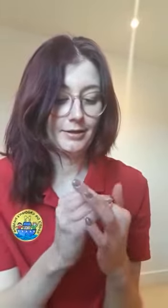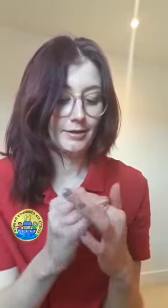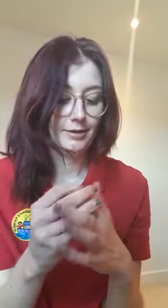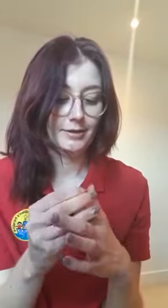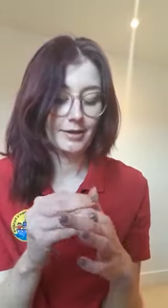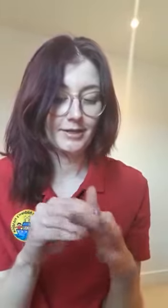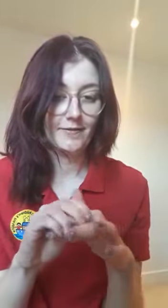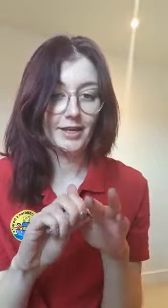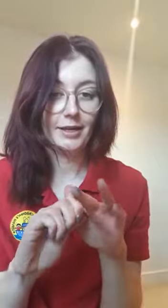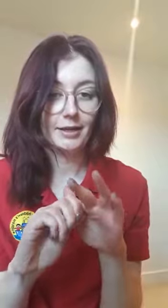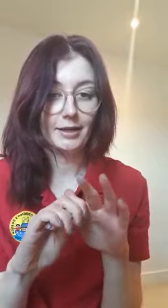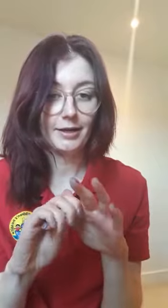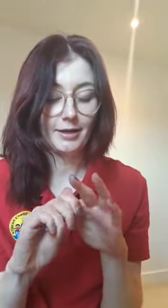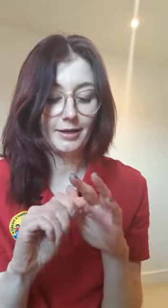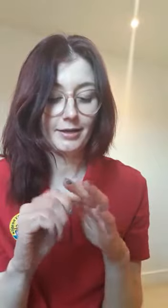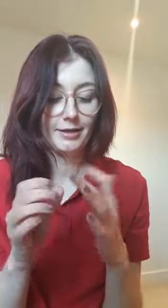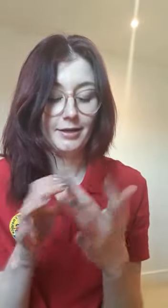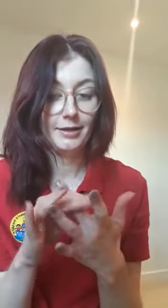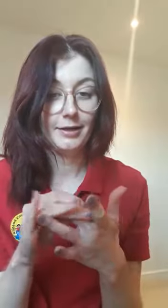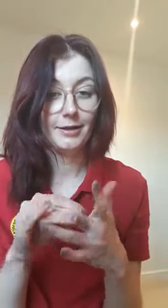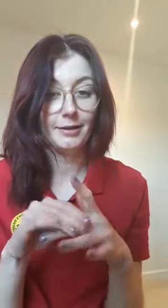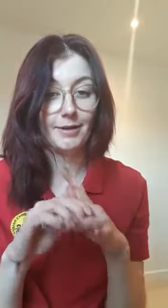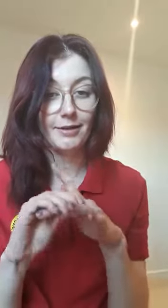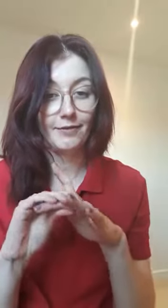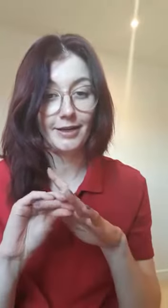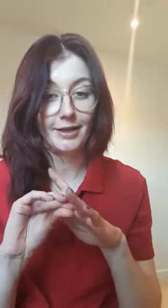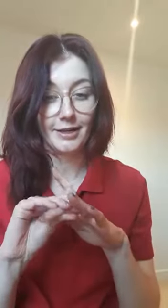next finger, the middle finger,